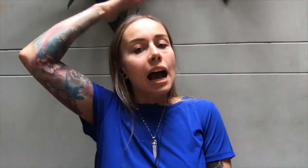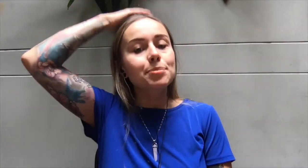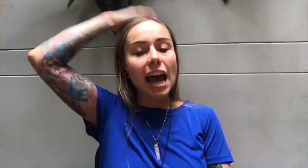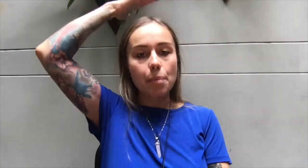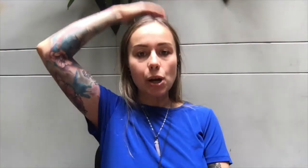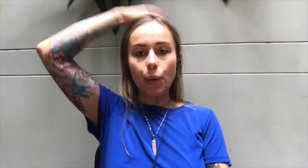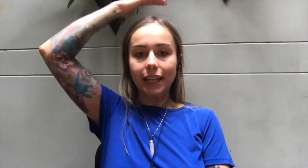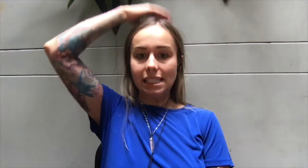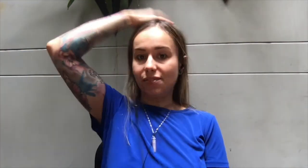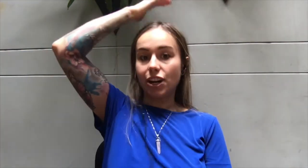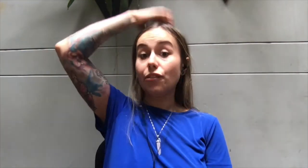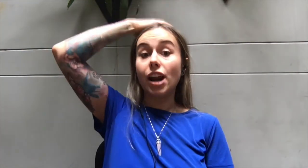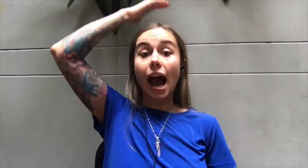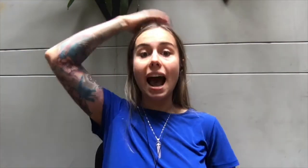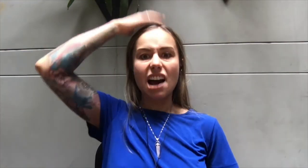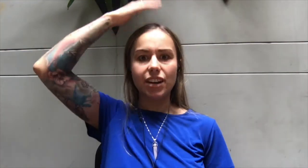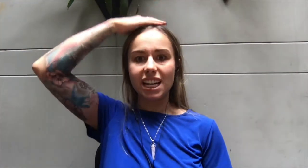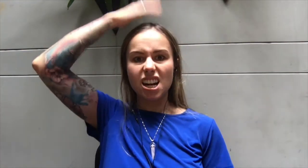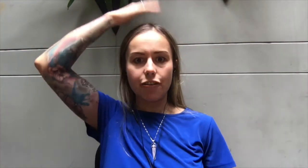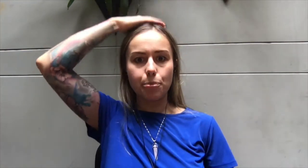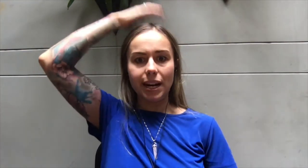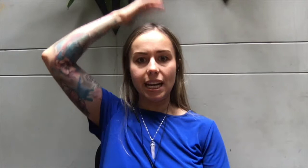I'm away this fear of not having enough money.